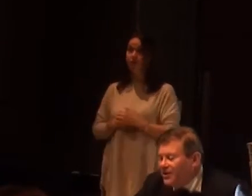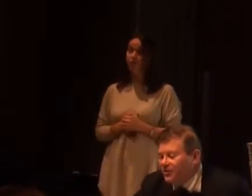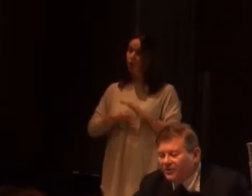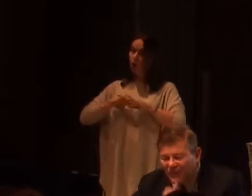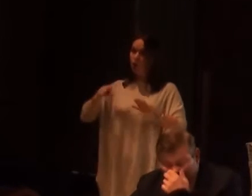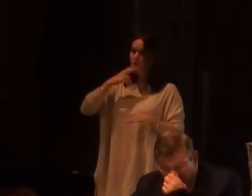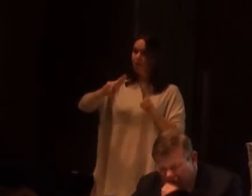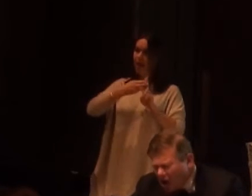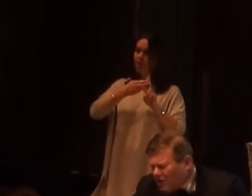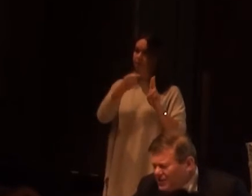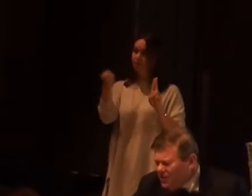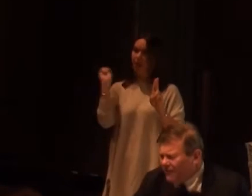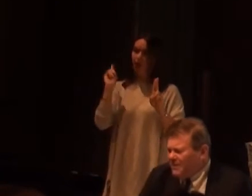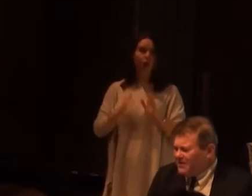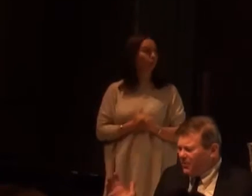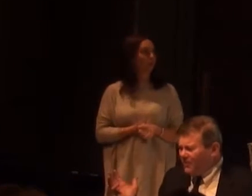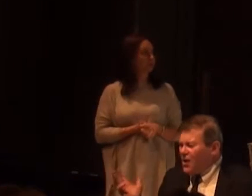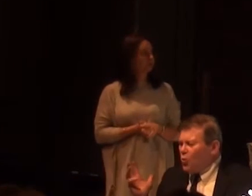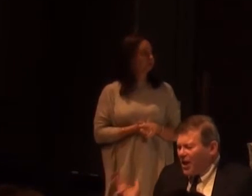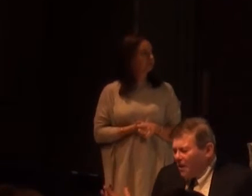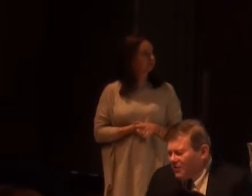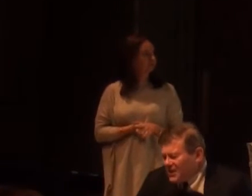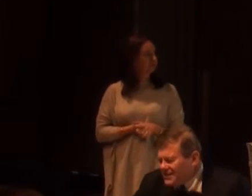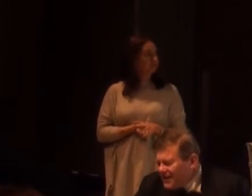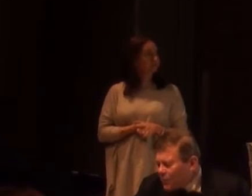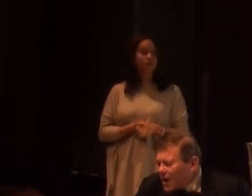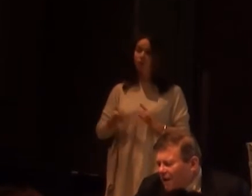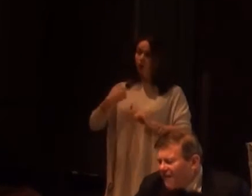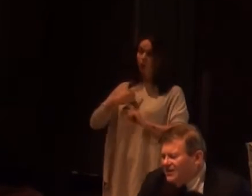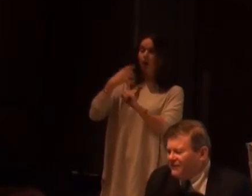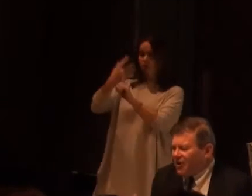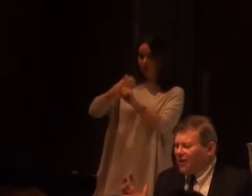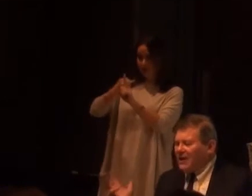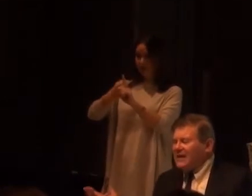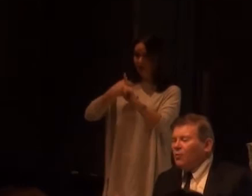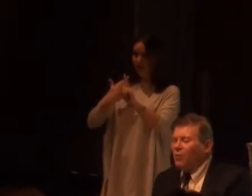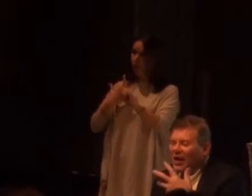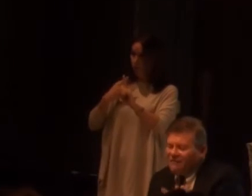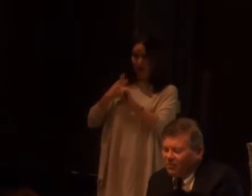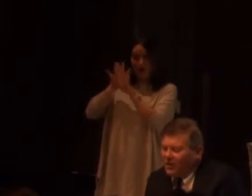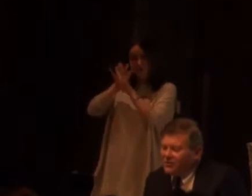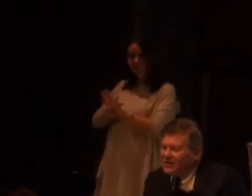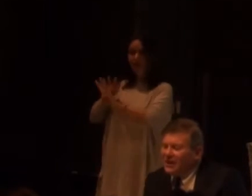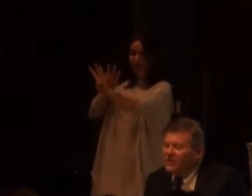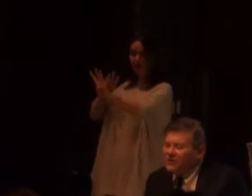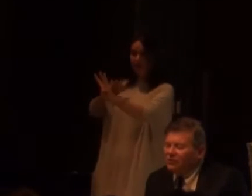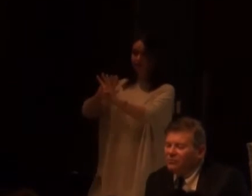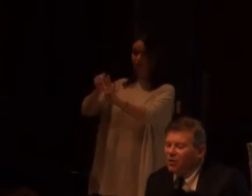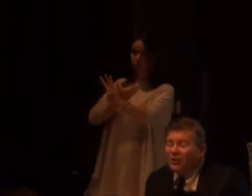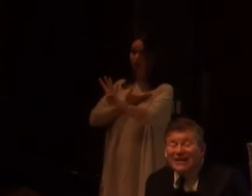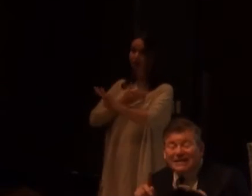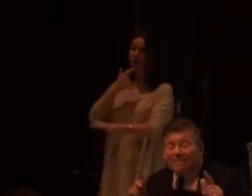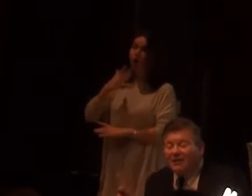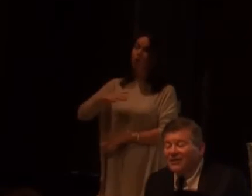labelled by you. That's for jars. It's not for people. We are protesting. We are fighting for our rights. And we want everyone to accept this